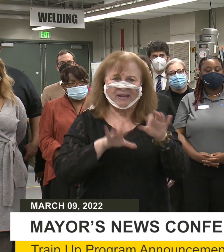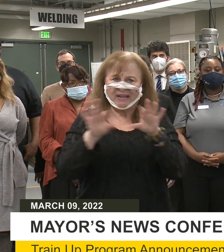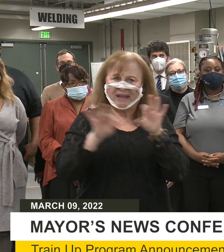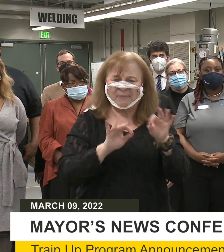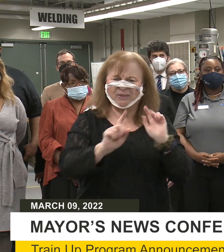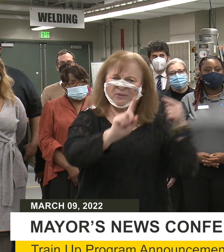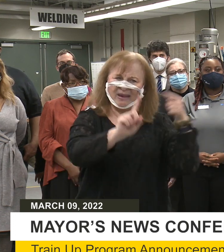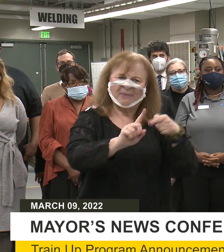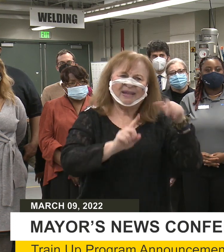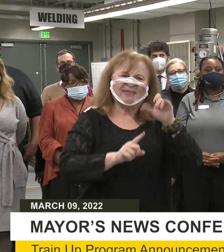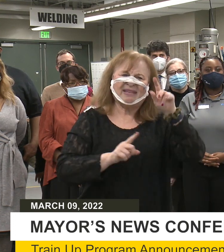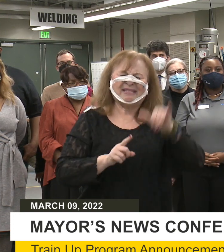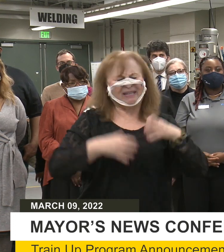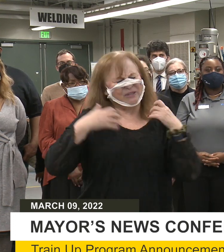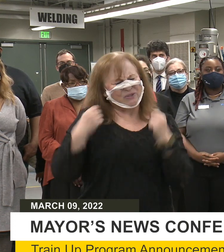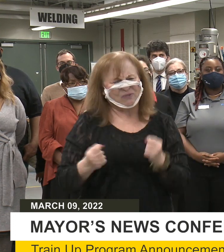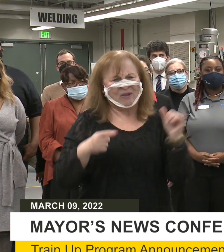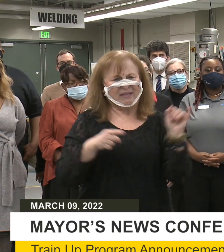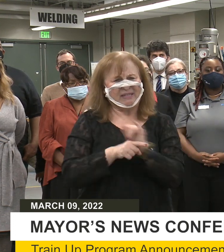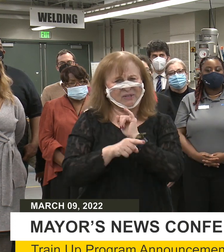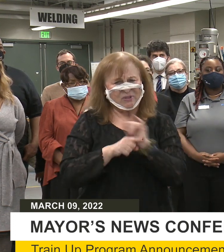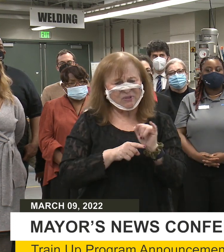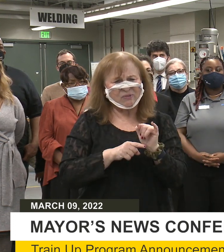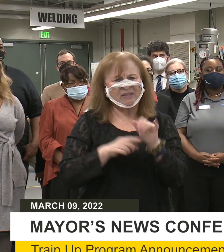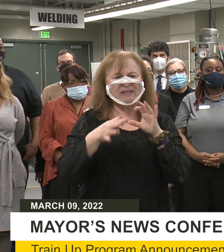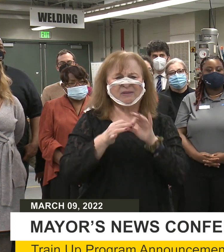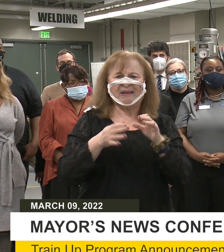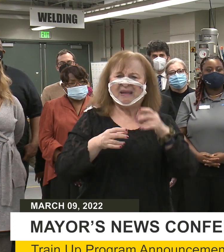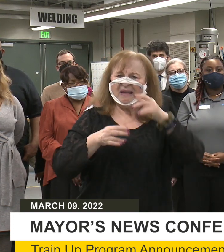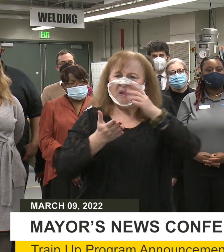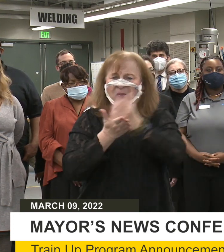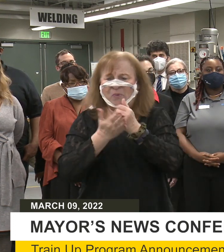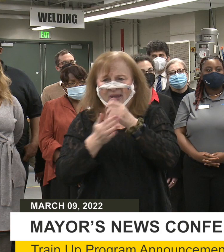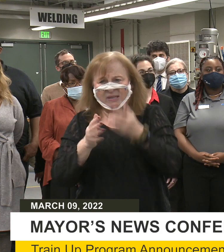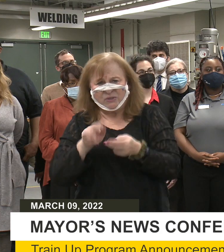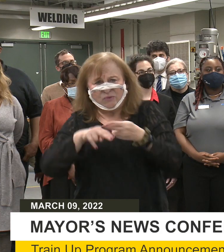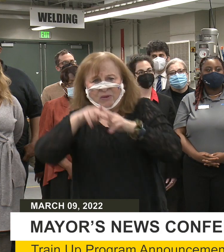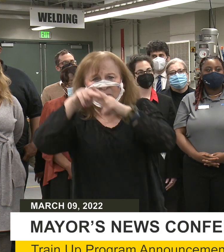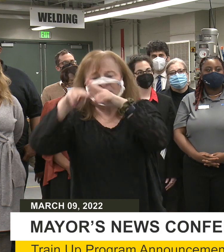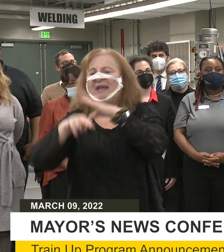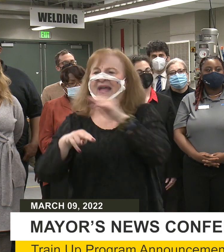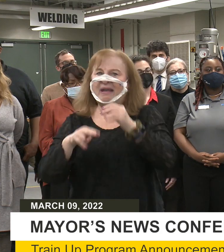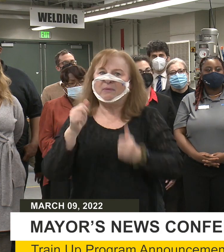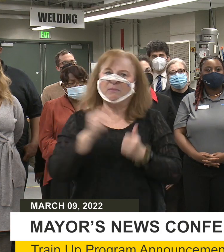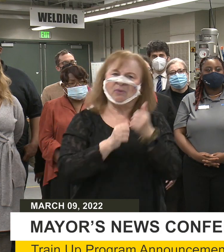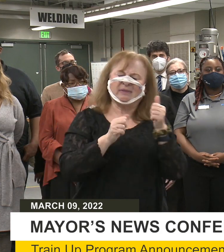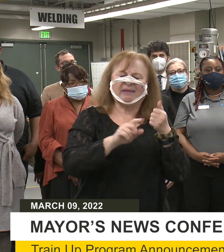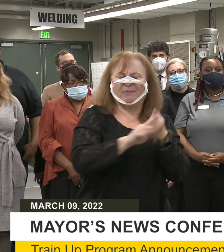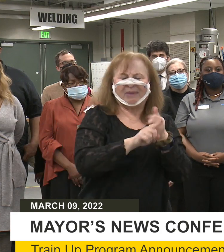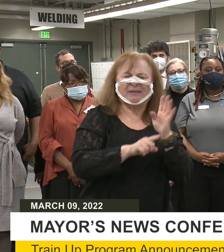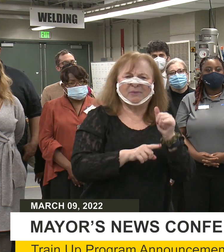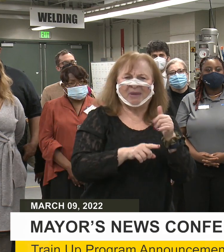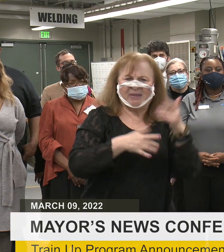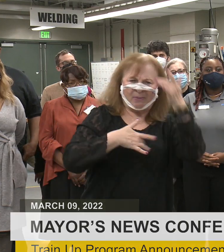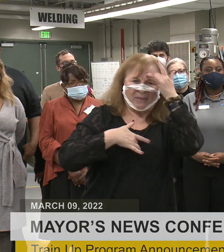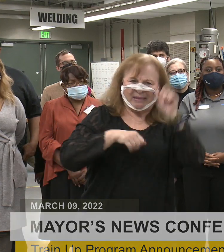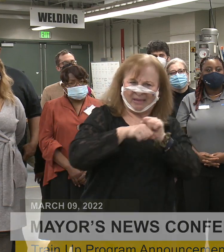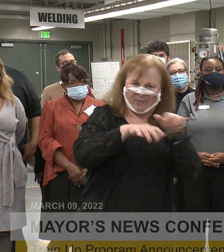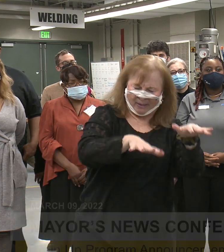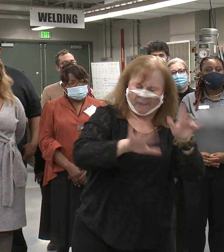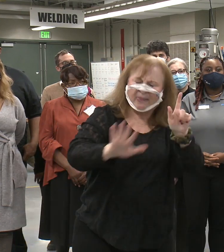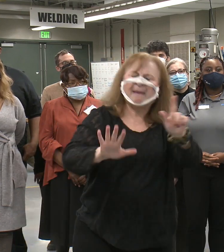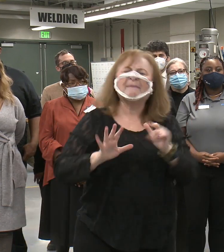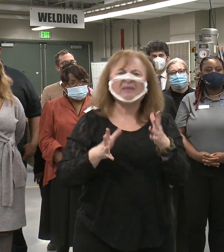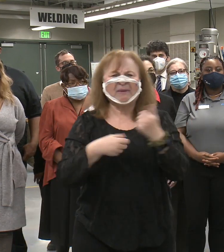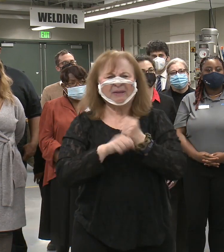are aimed at the city's strongest industries in terms of wage growth and those most impacted by the pandemic. So I